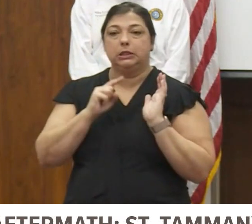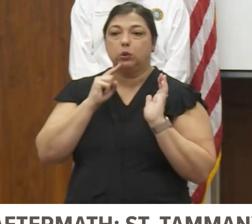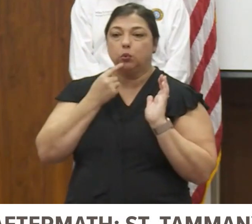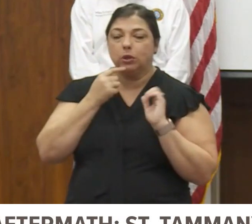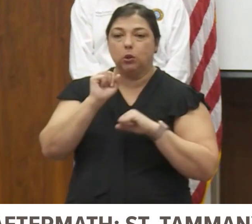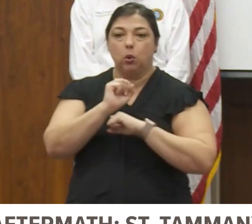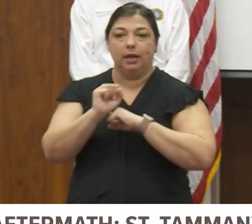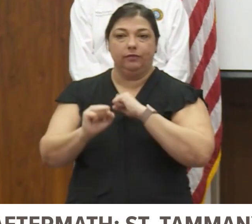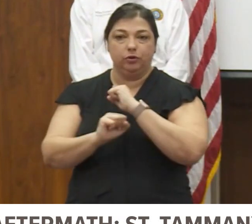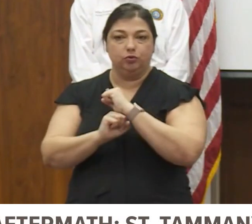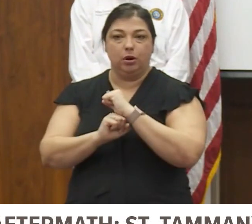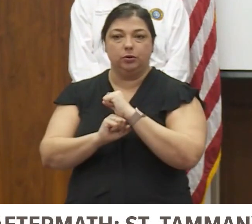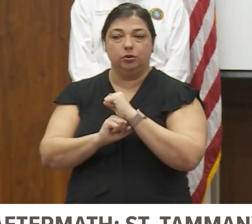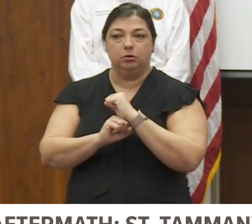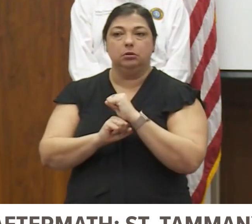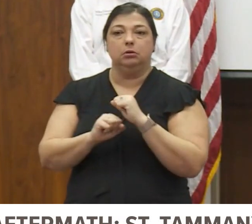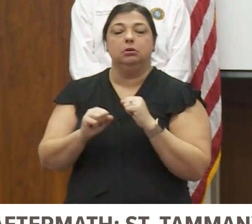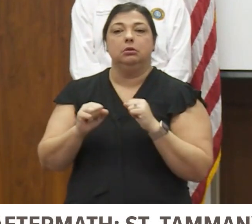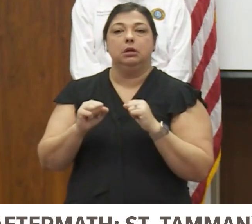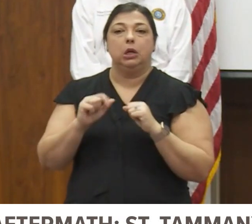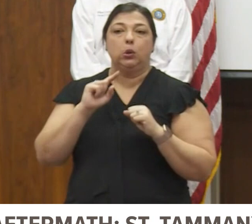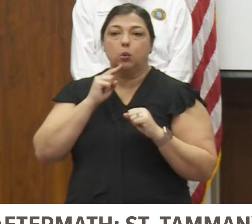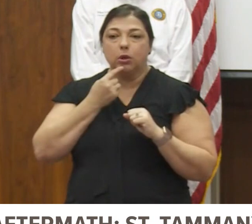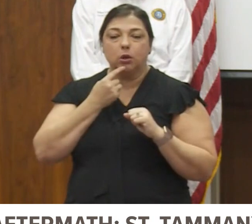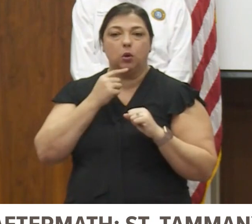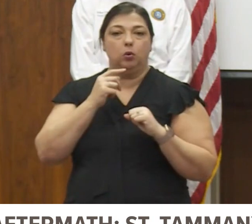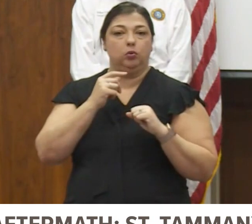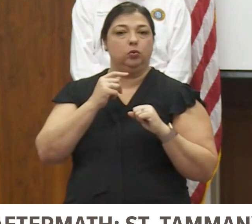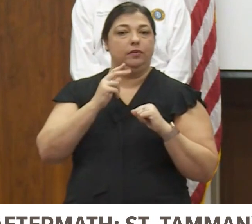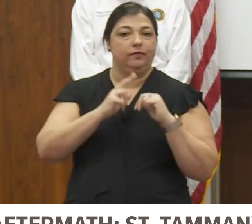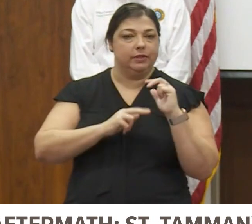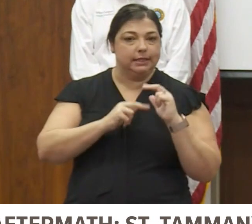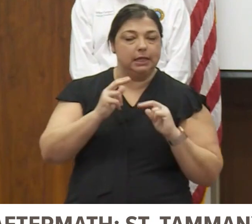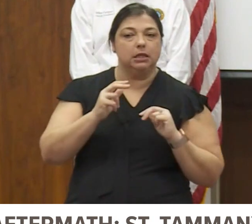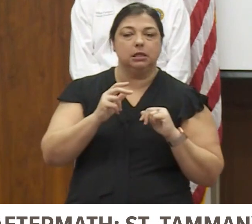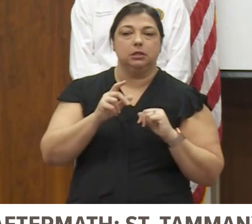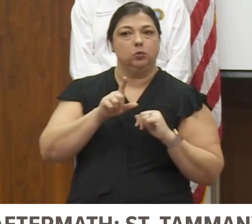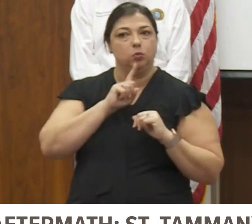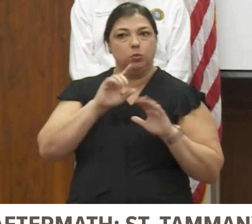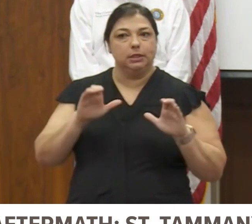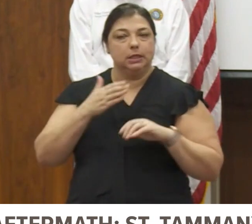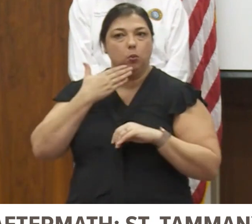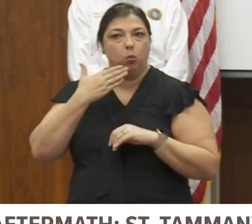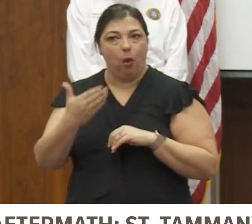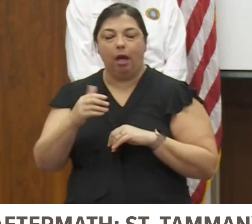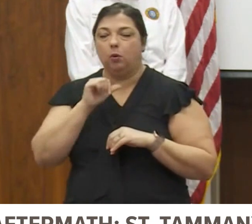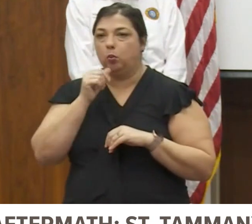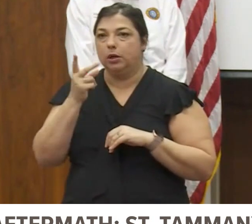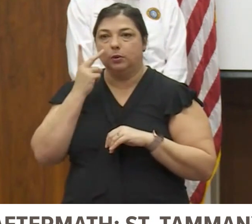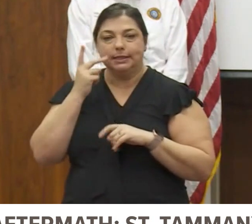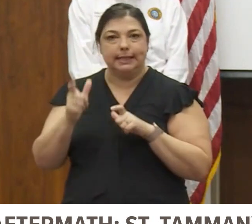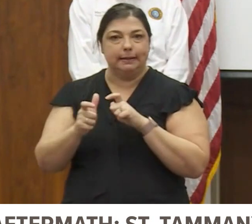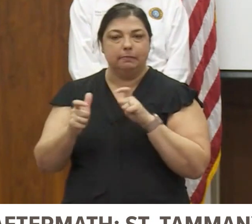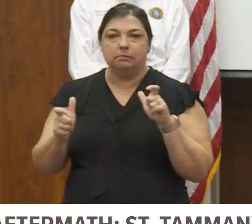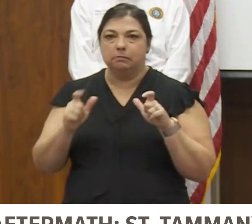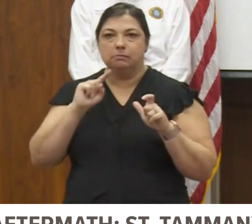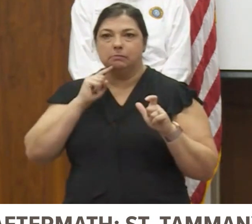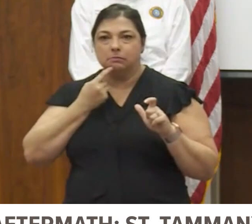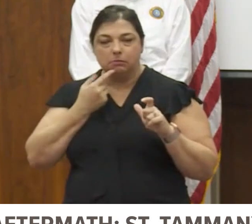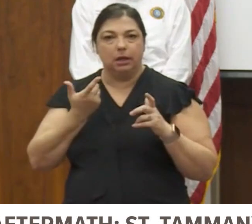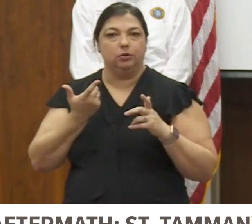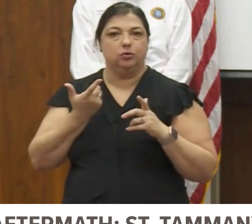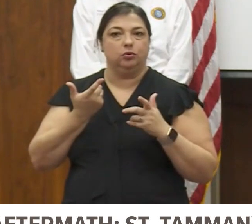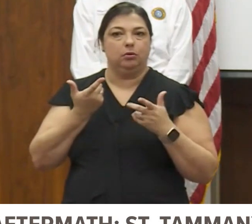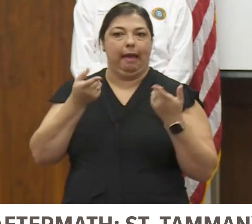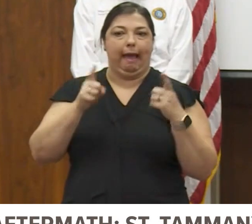infrastructure, when it comes to our critical facilities and all, we've done fairly well. Don't see any major things that's happened to